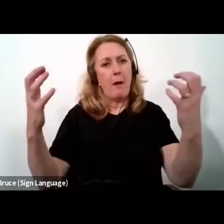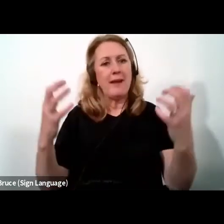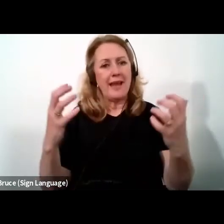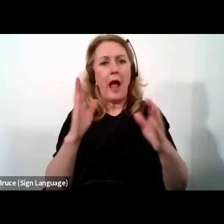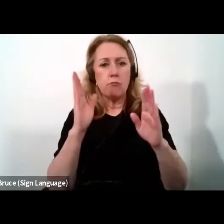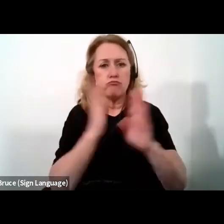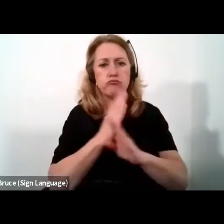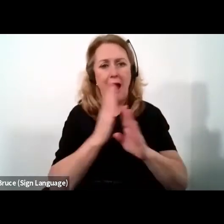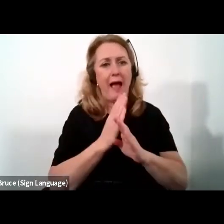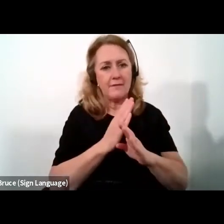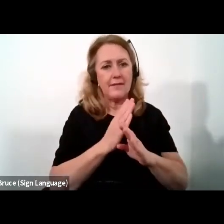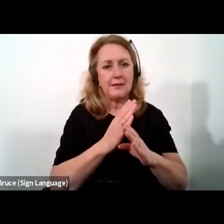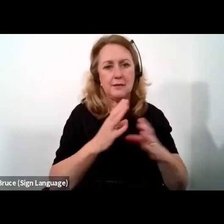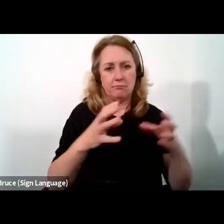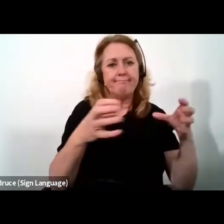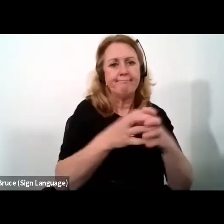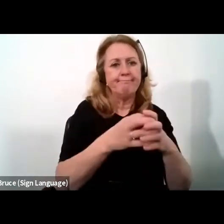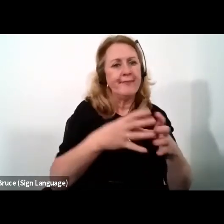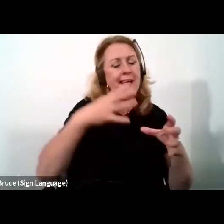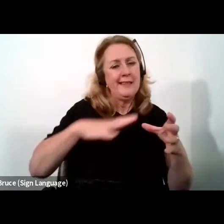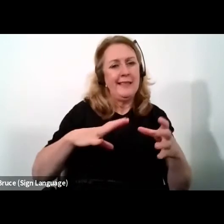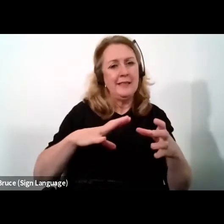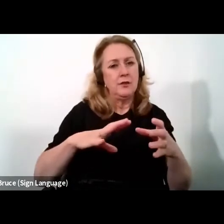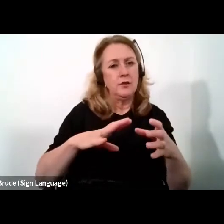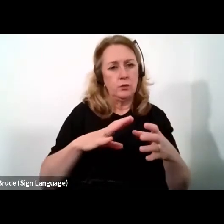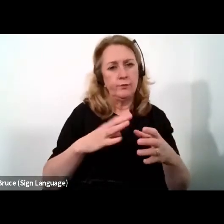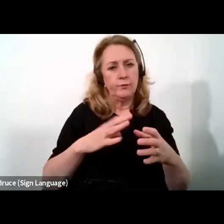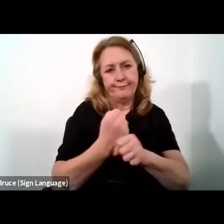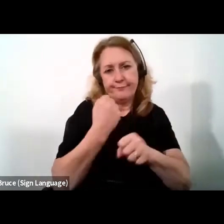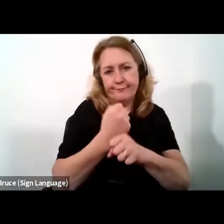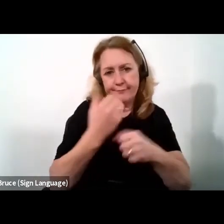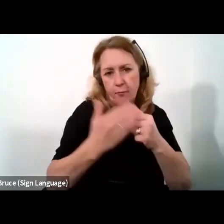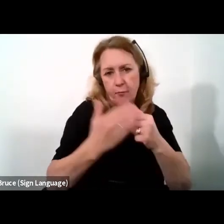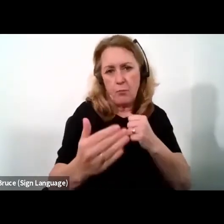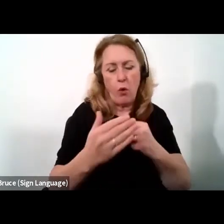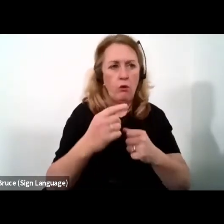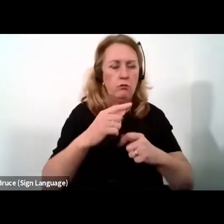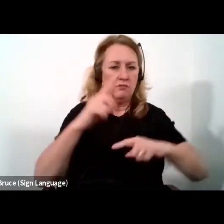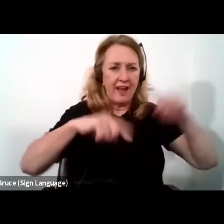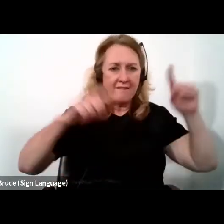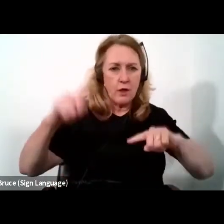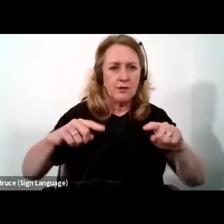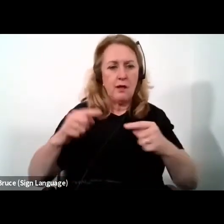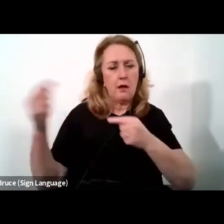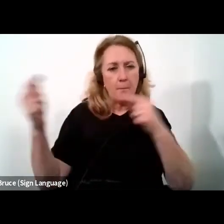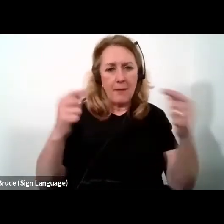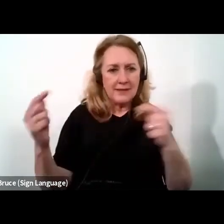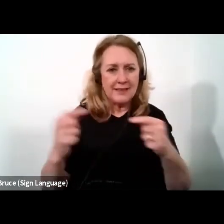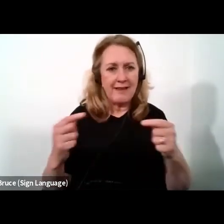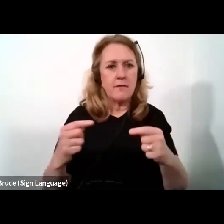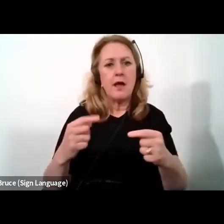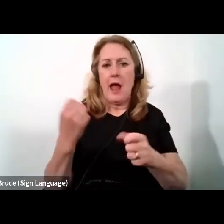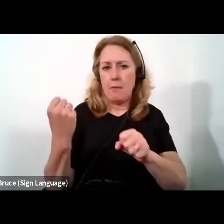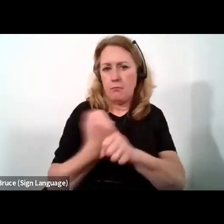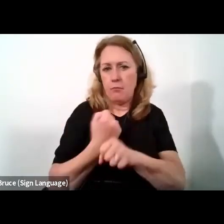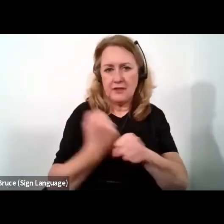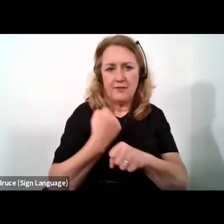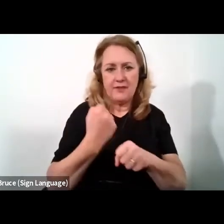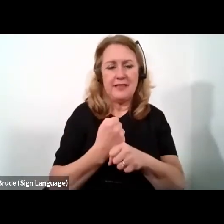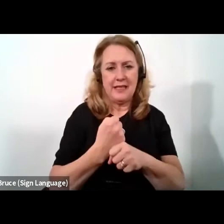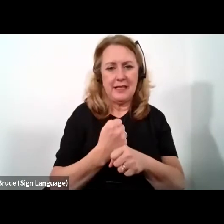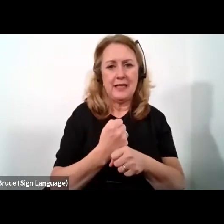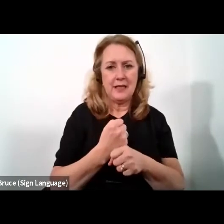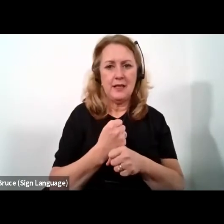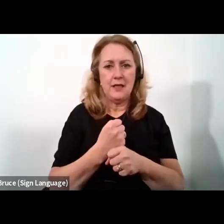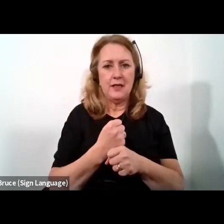to increase Africa's economic complexity, diversity, competitiveness, and productivity. After